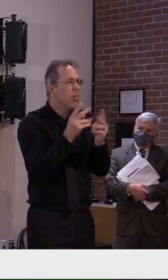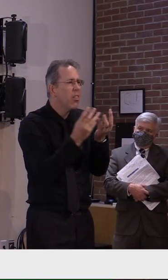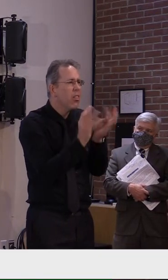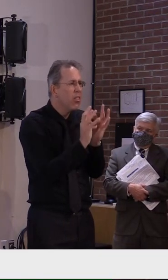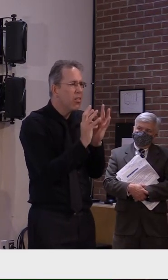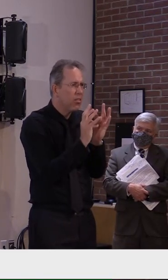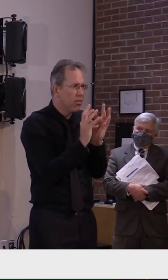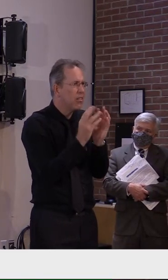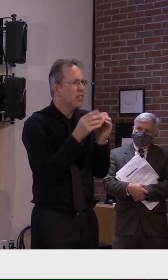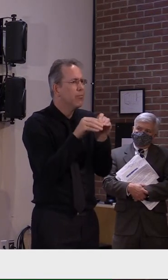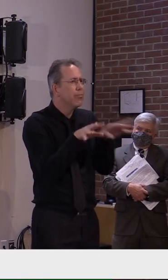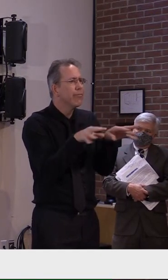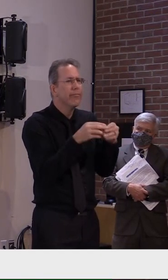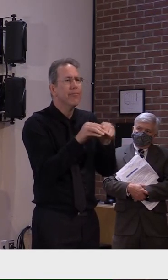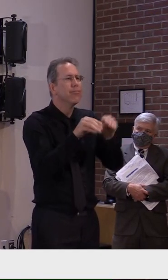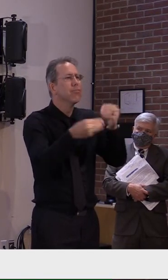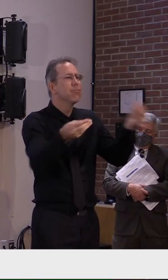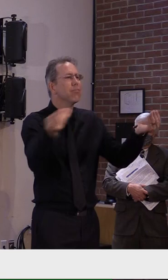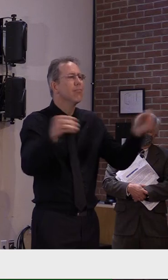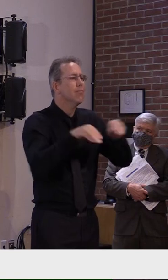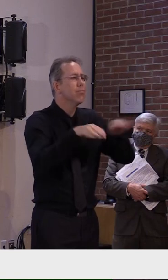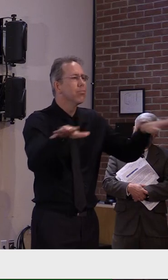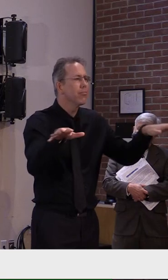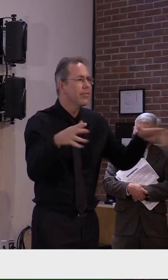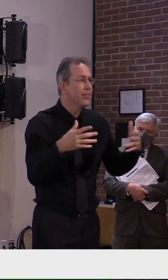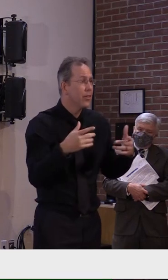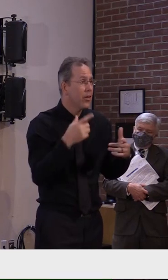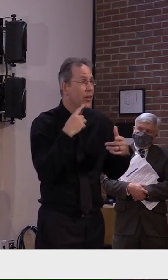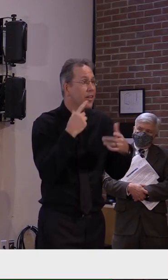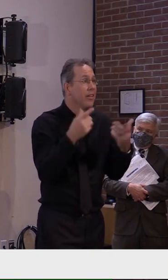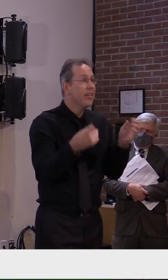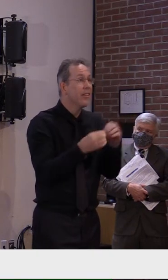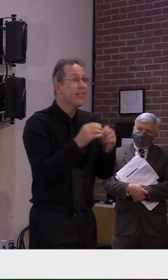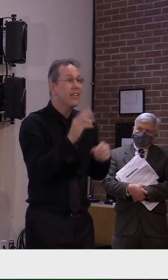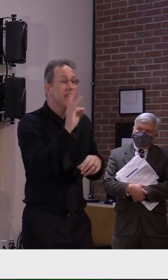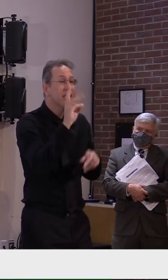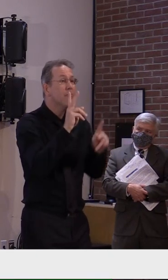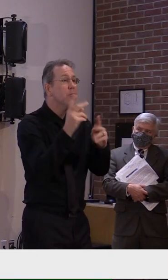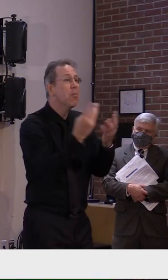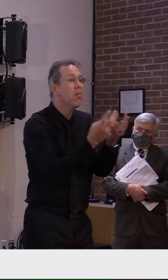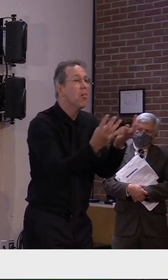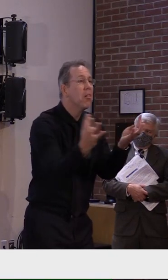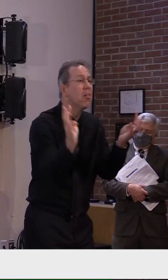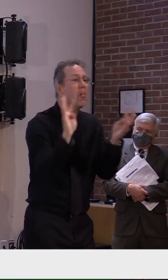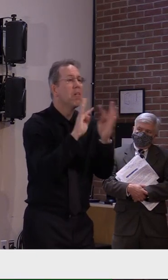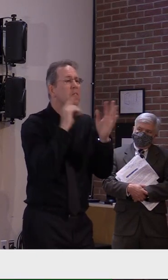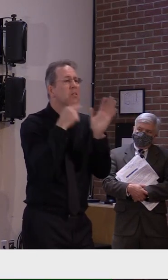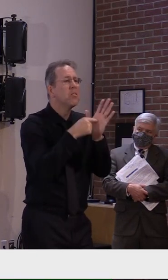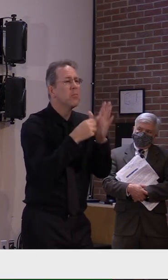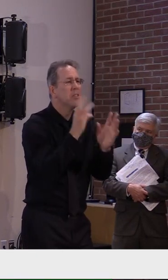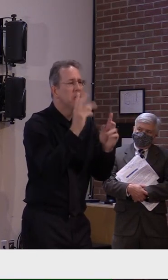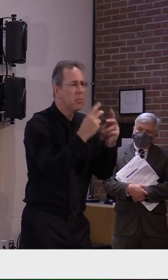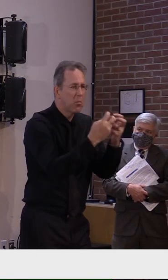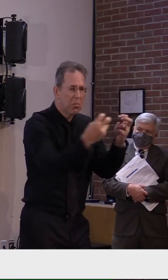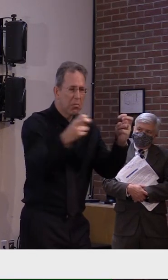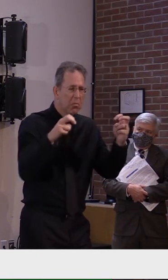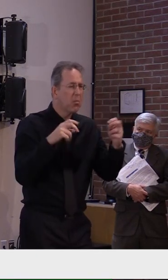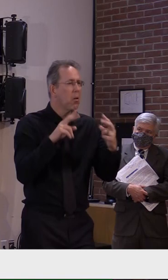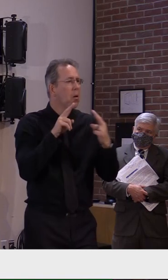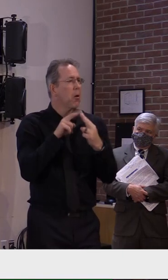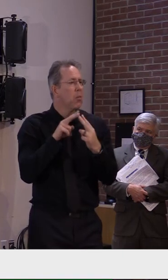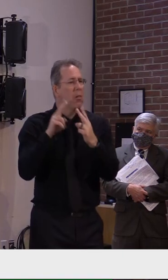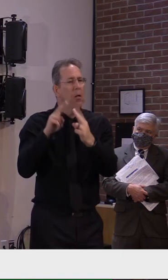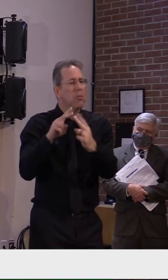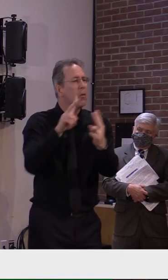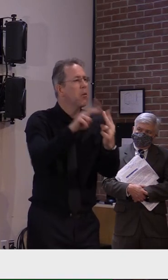thanksgiving dining room table with six people at it three couples from different places that's